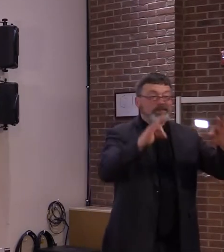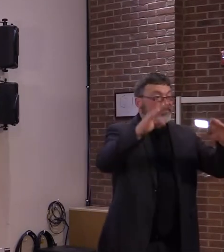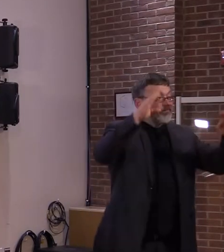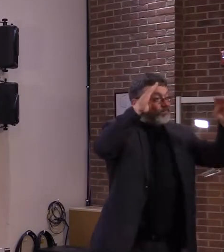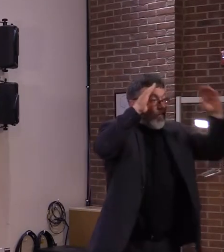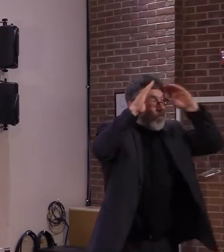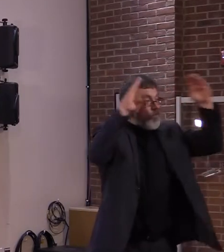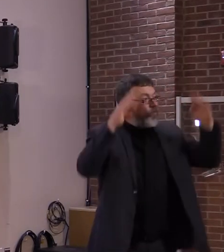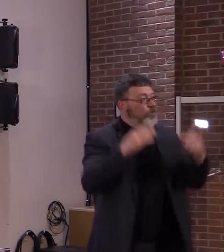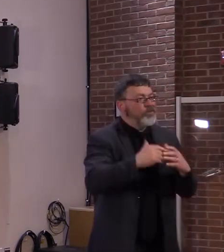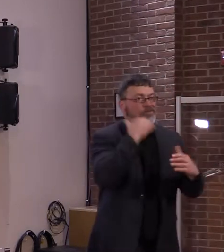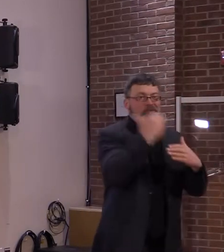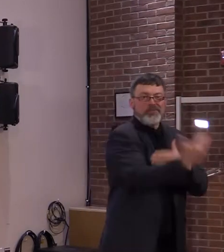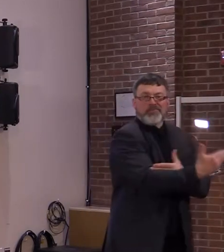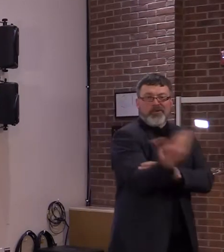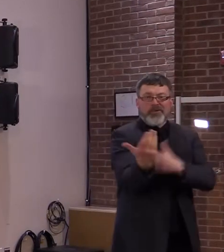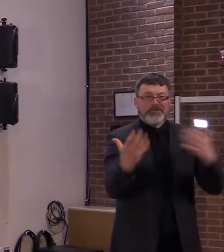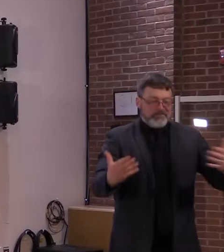Well, good morning, everyone.